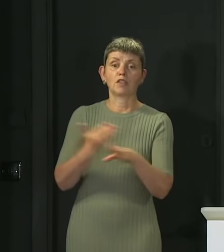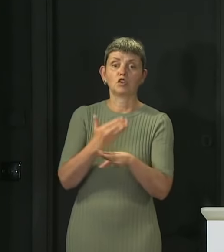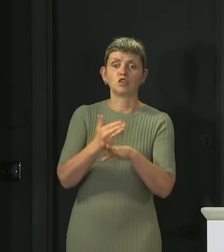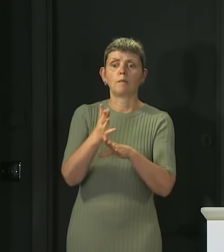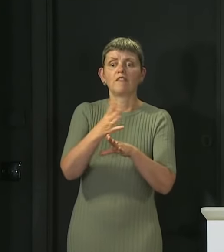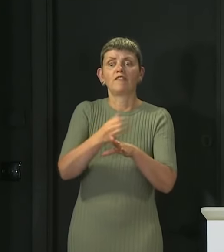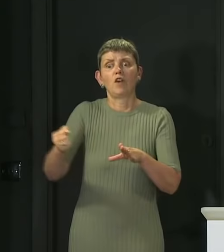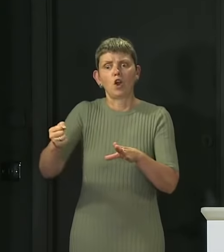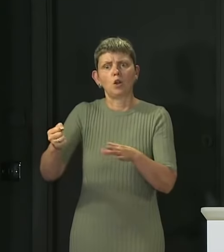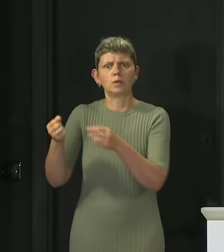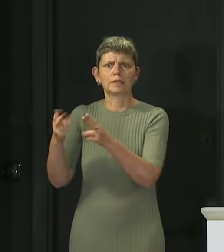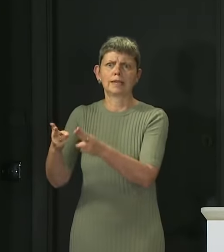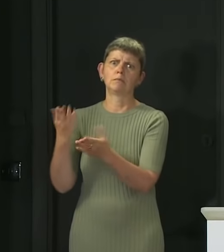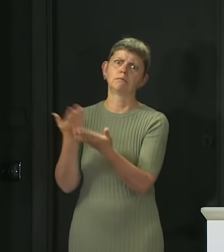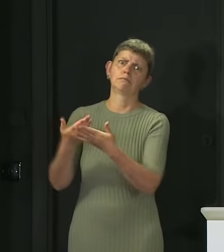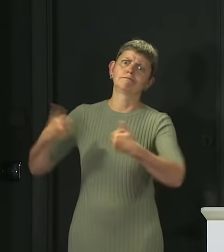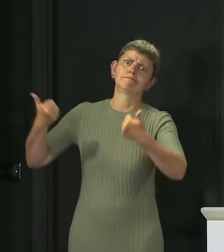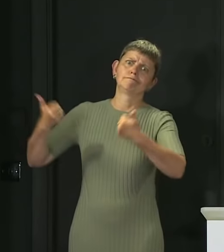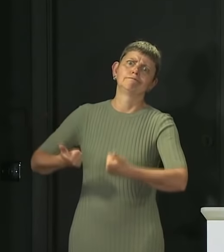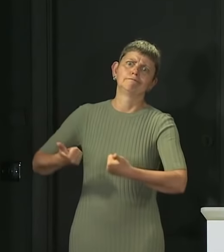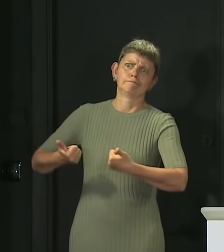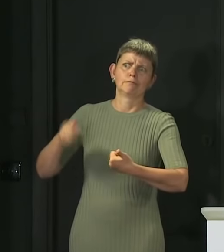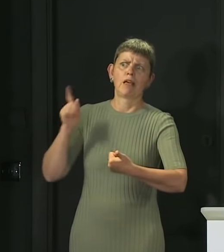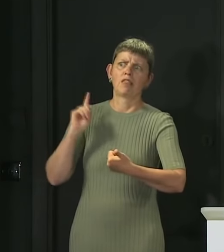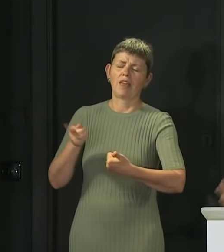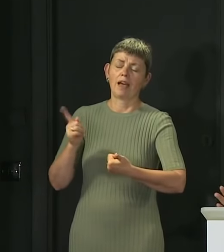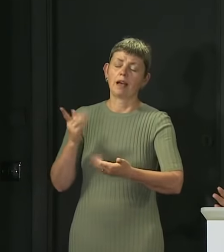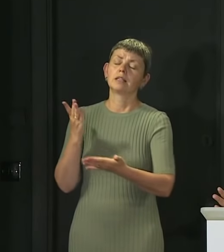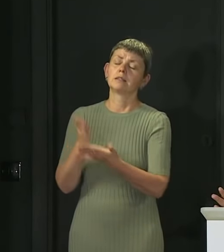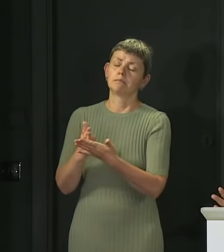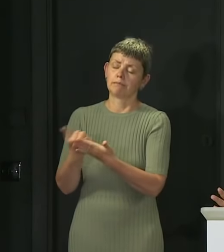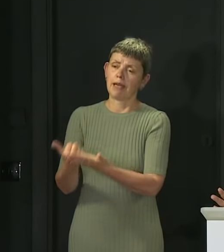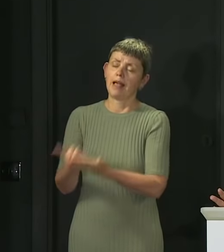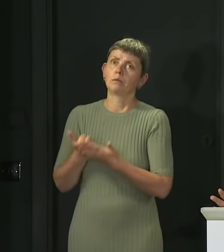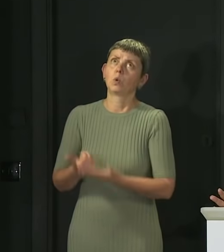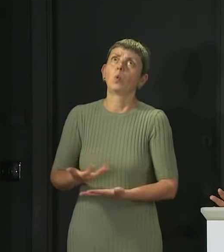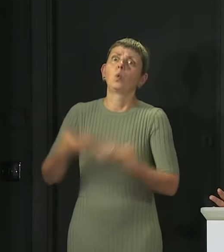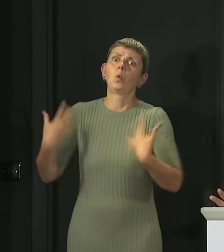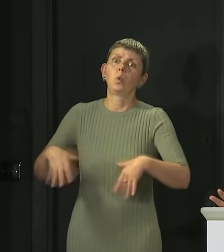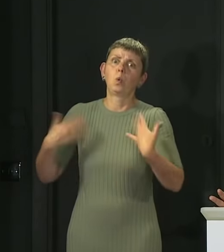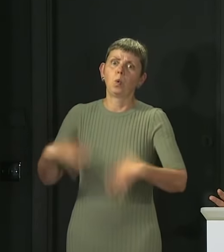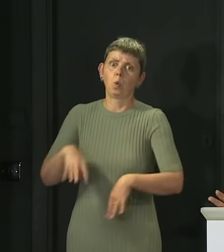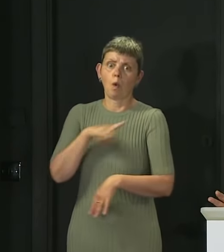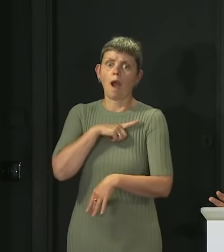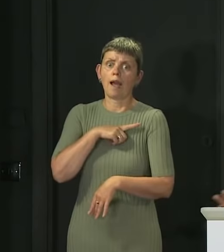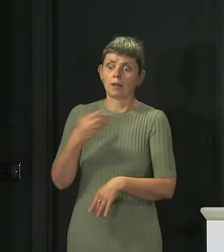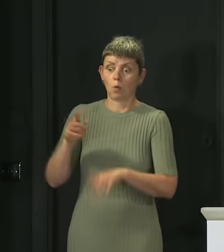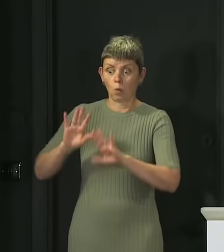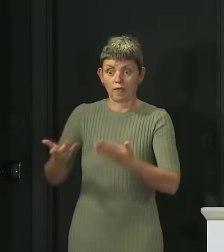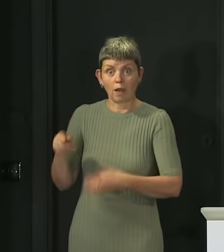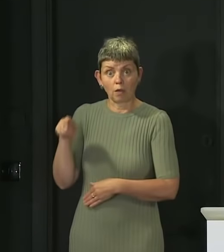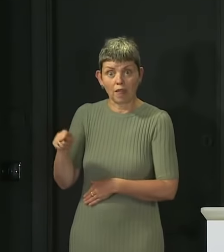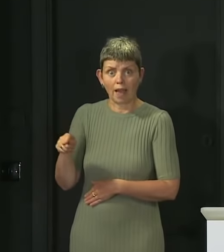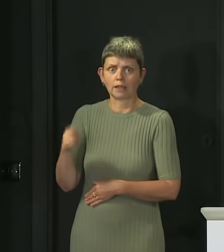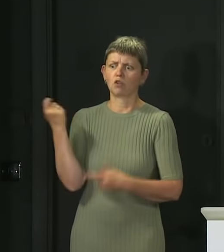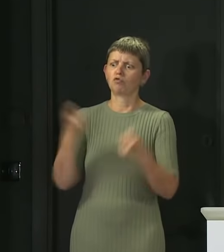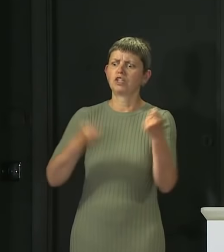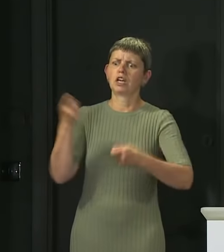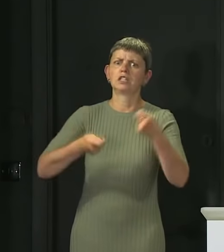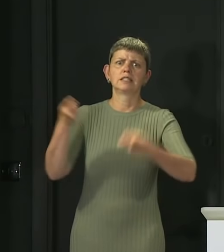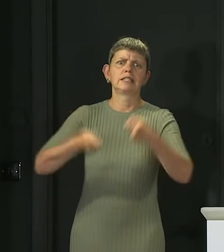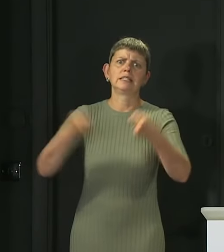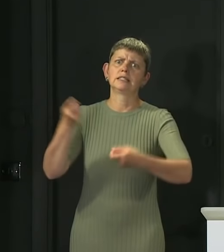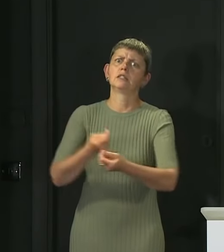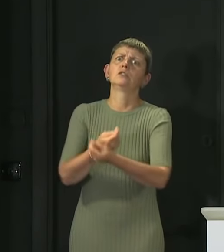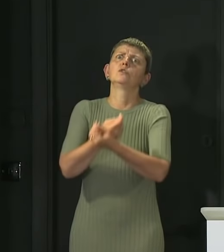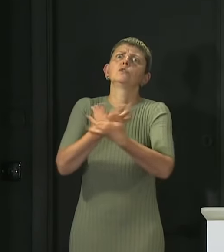absolutely essential in avoiding an absolute cliff edge of redundancies over the course of this pandemic. So I've done it many times, and I will